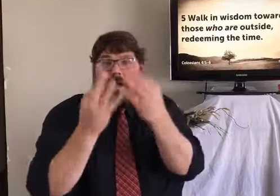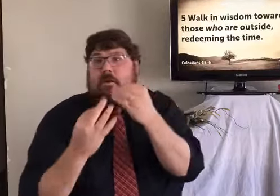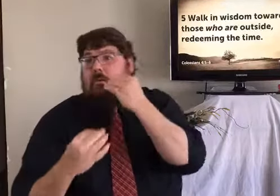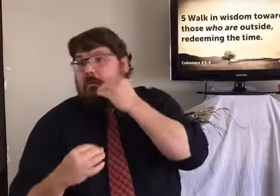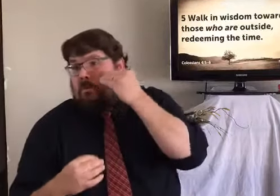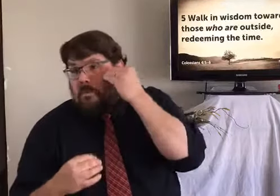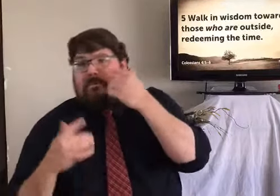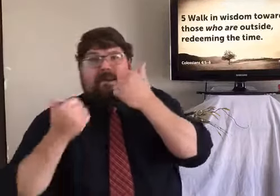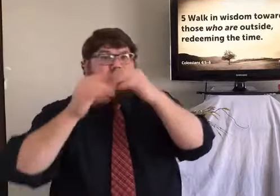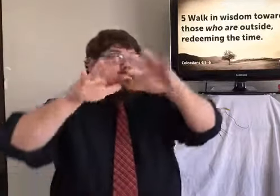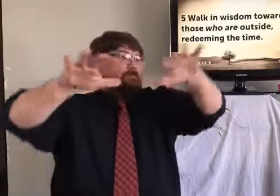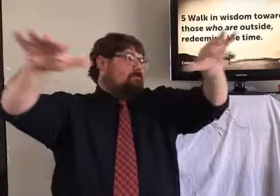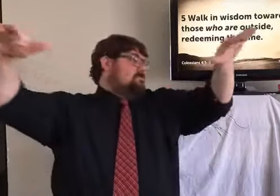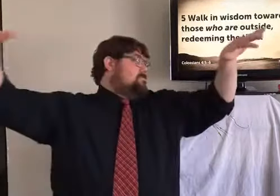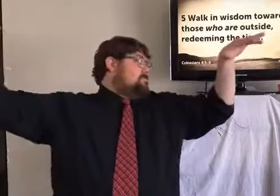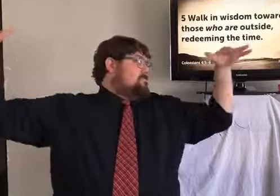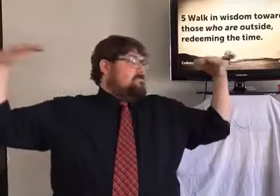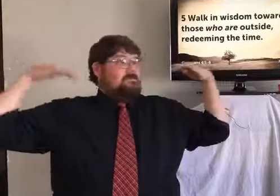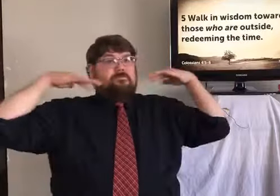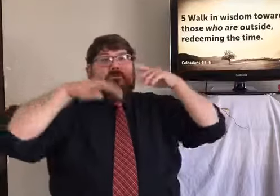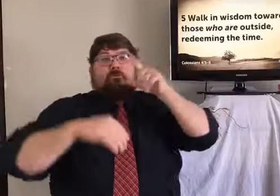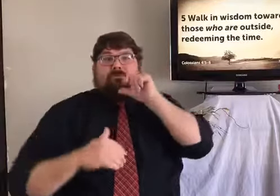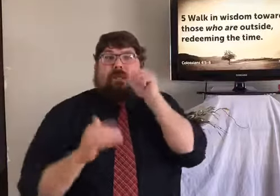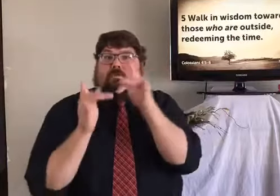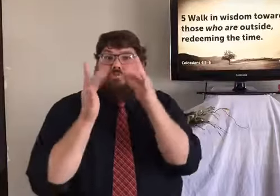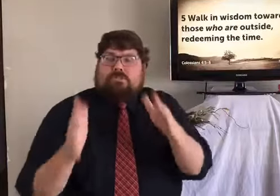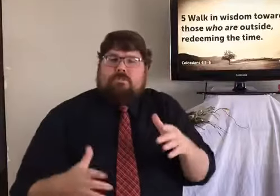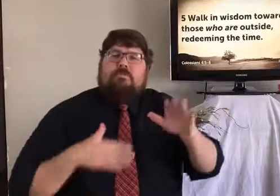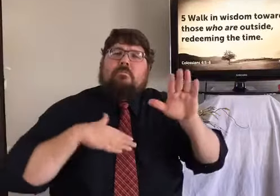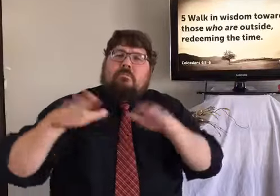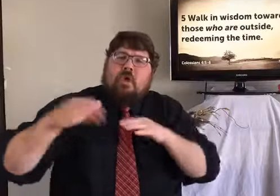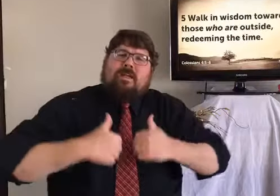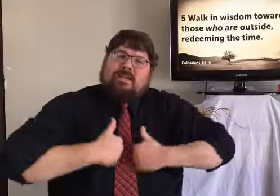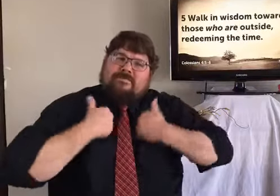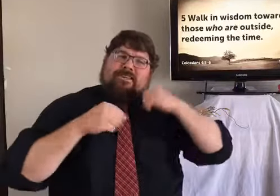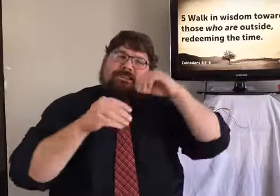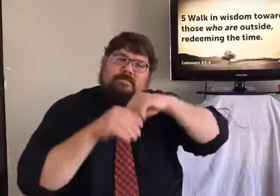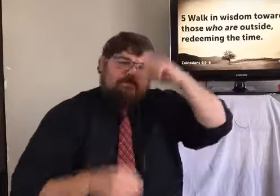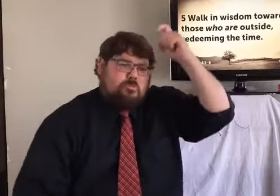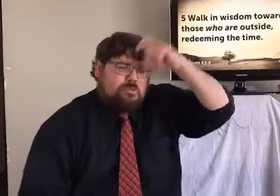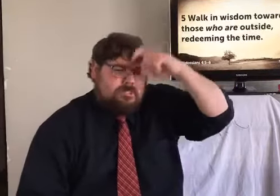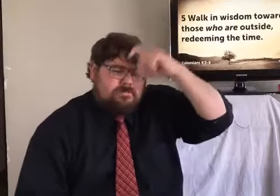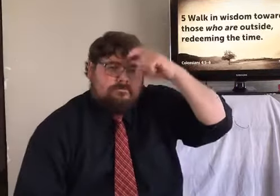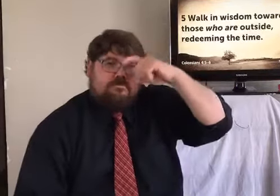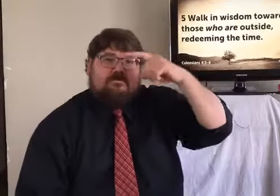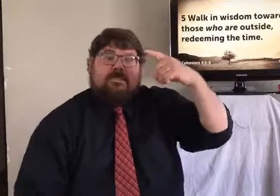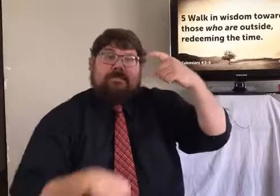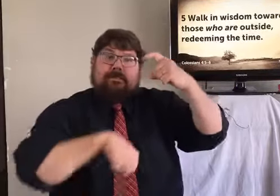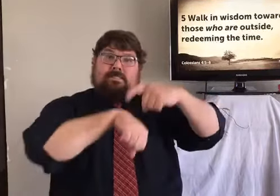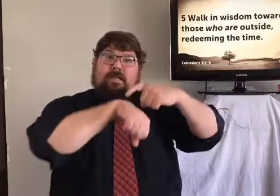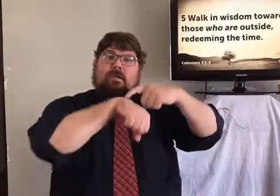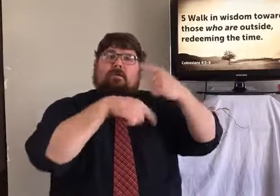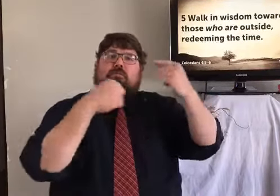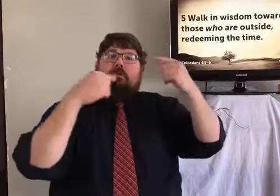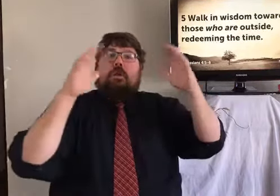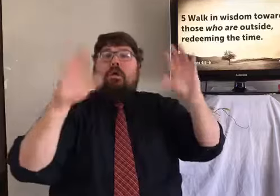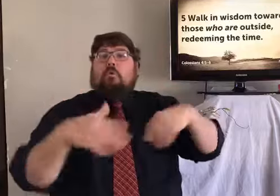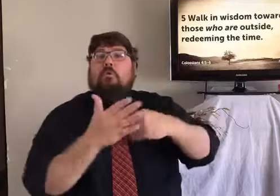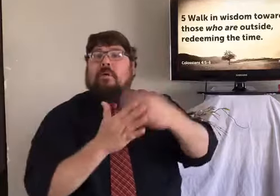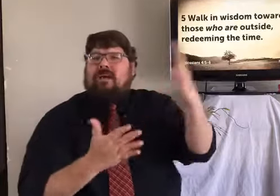So those who are in your workplace and in your family, those who are not gracious, those who are outside